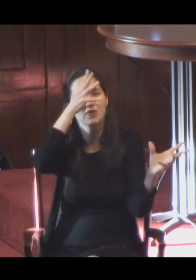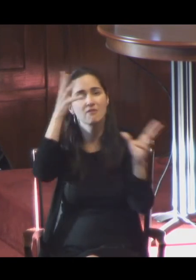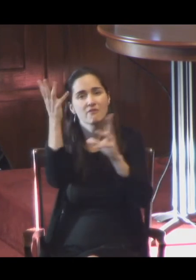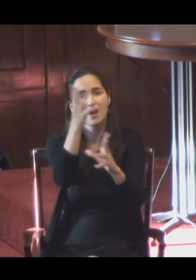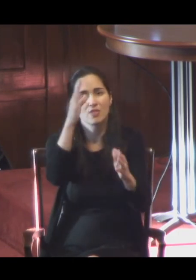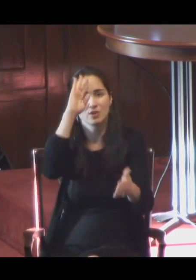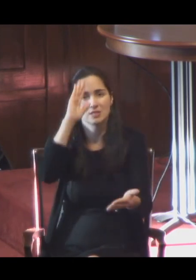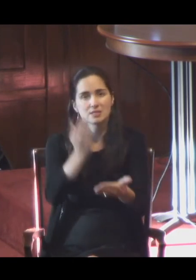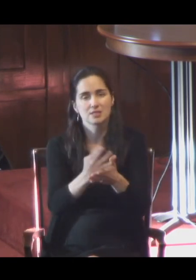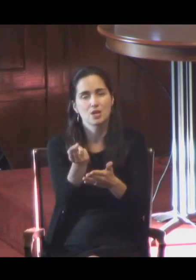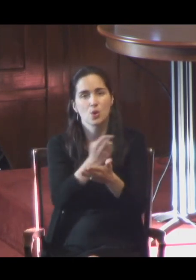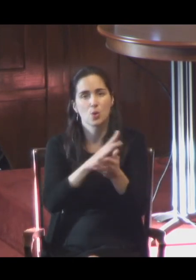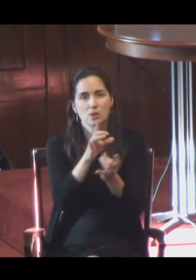Amen. Thank you.